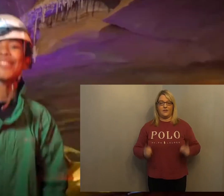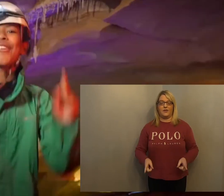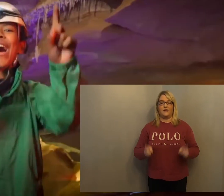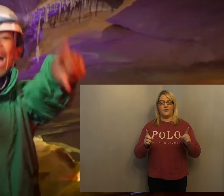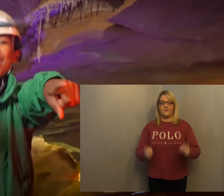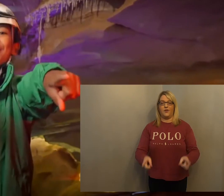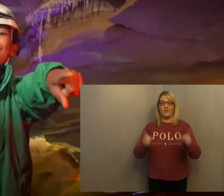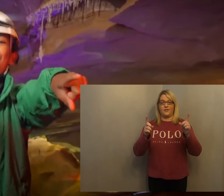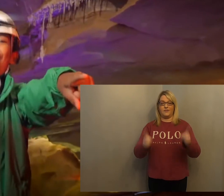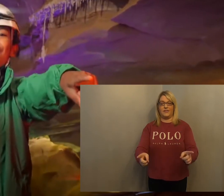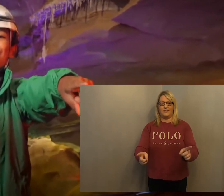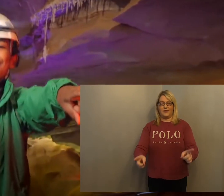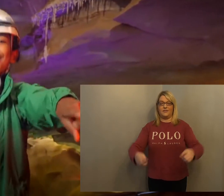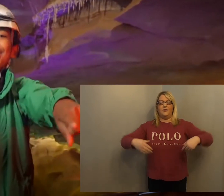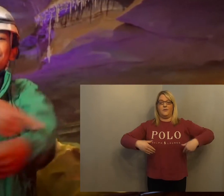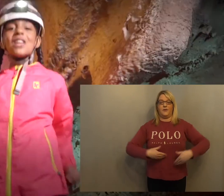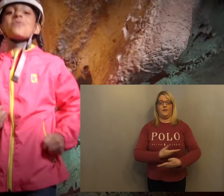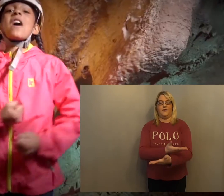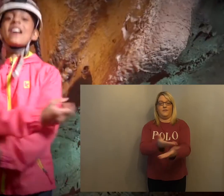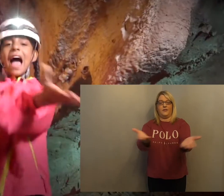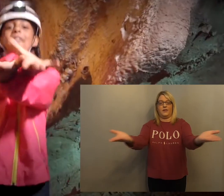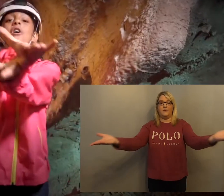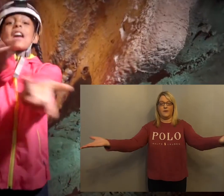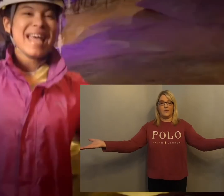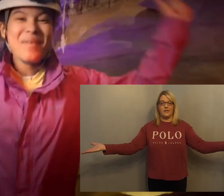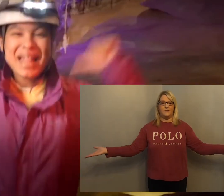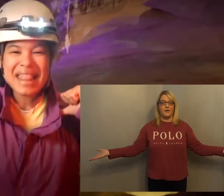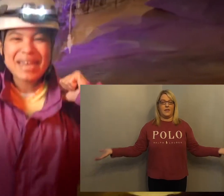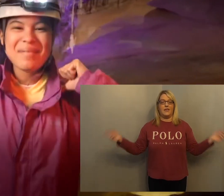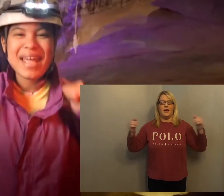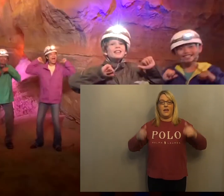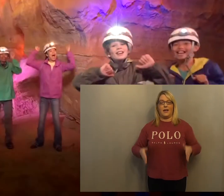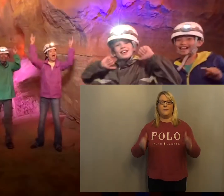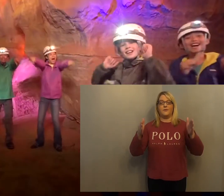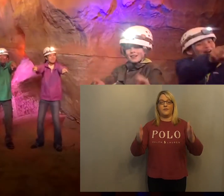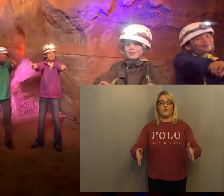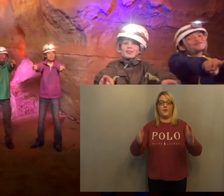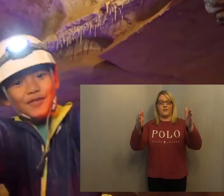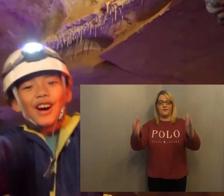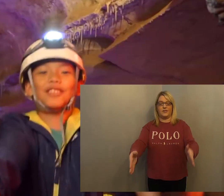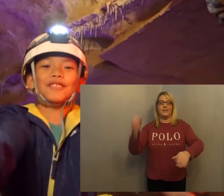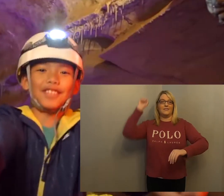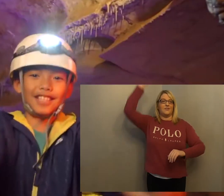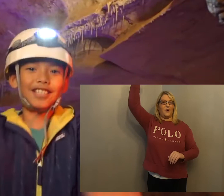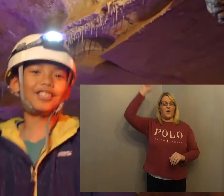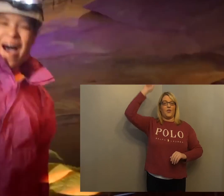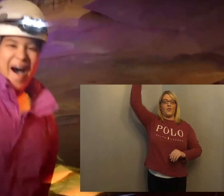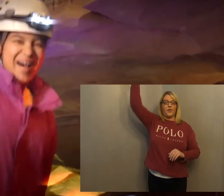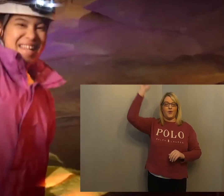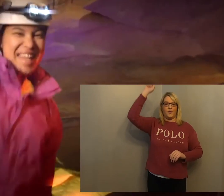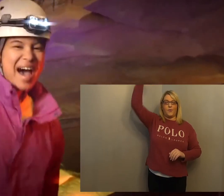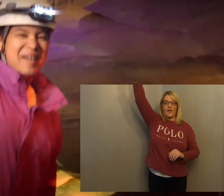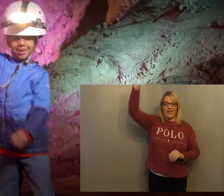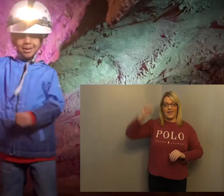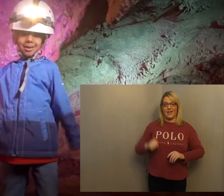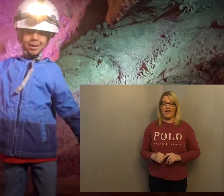I'm going to follow Jesus wherever he will lead me. I'm going to follow Jesus all the way.